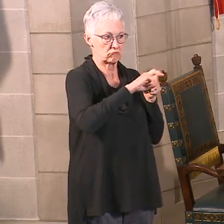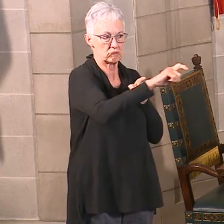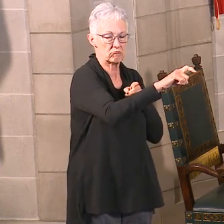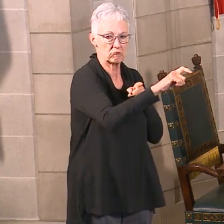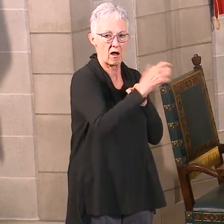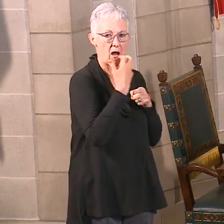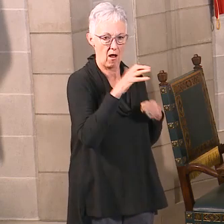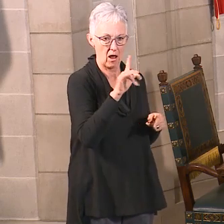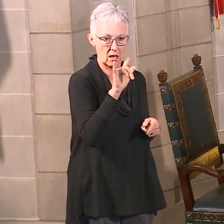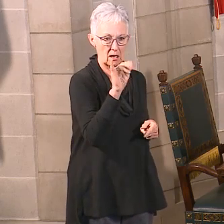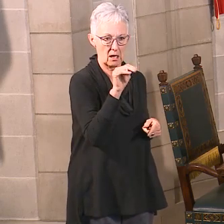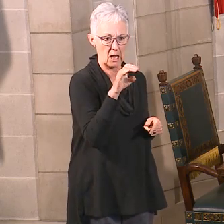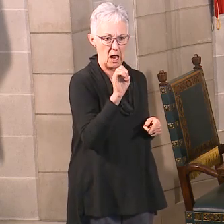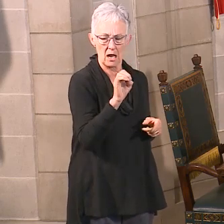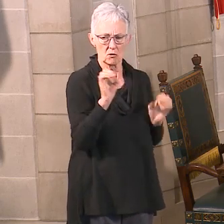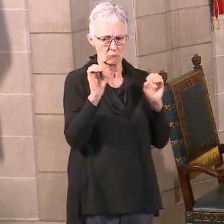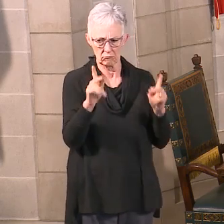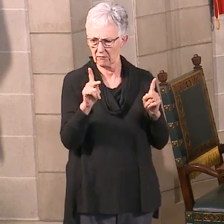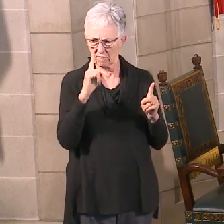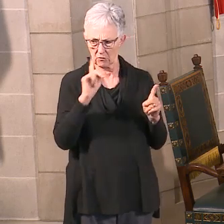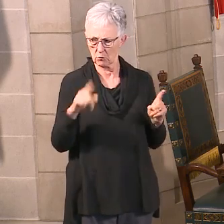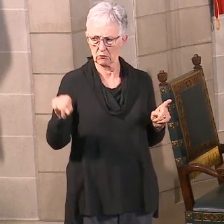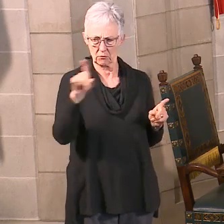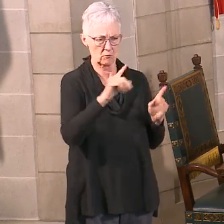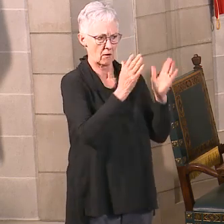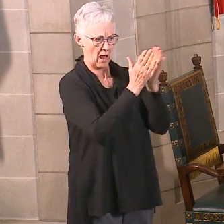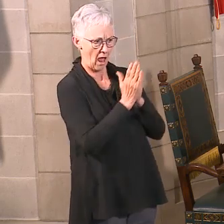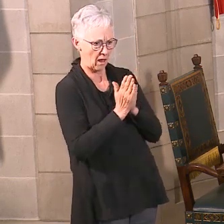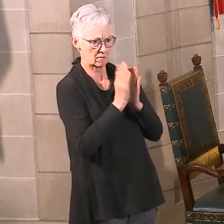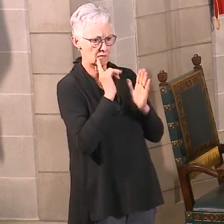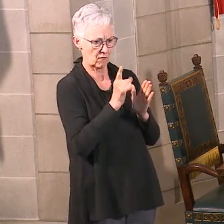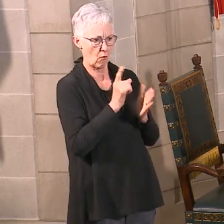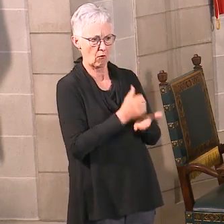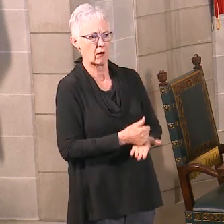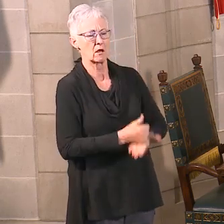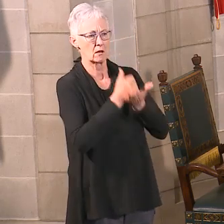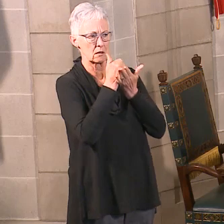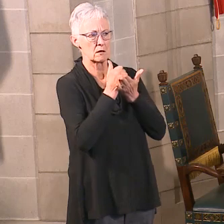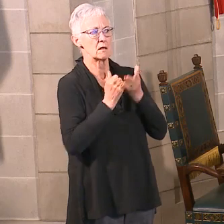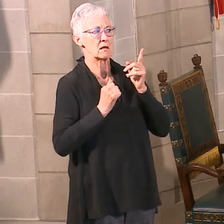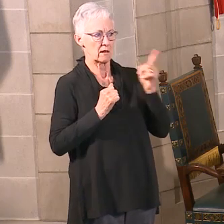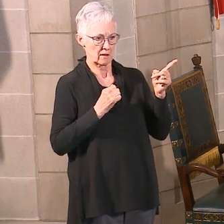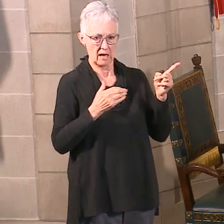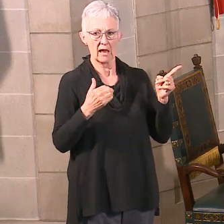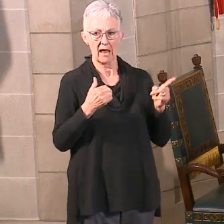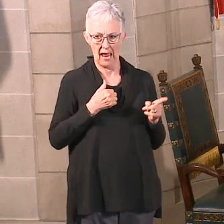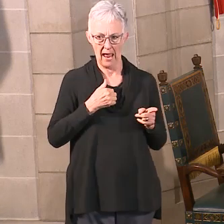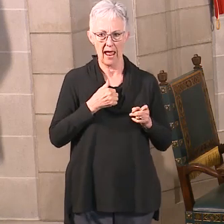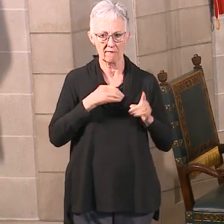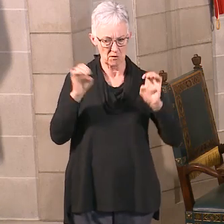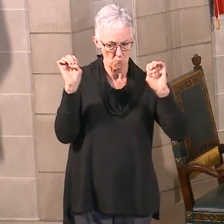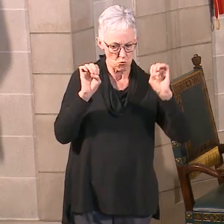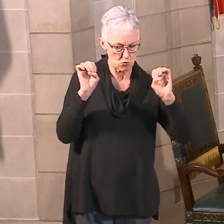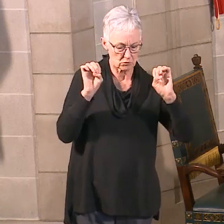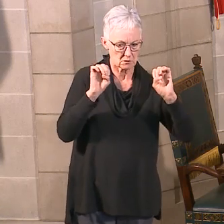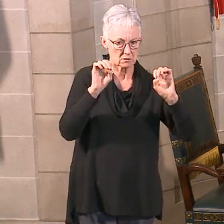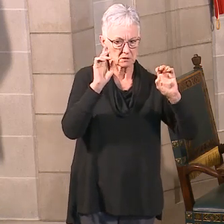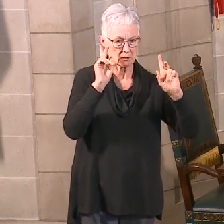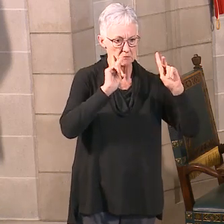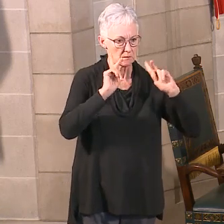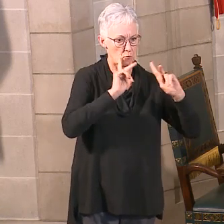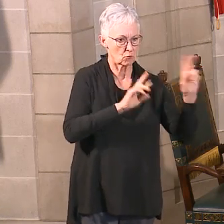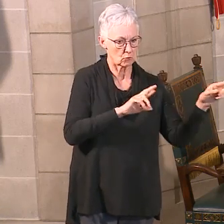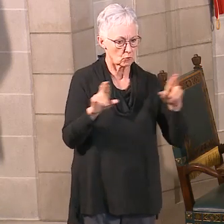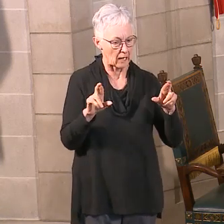to ask for help. The emergency system has crisis services that can still help you even with social distancing.